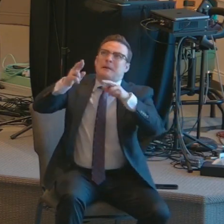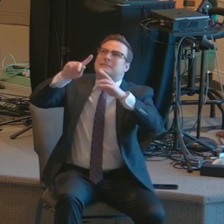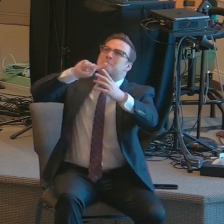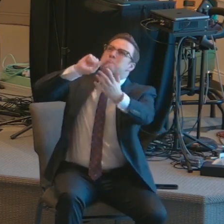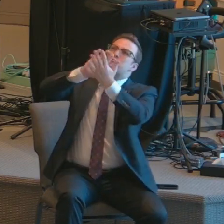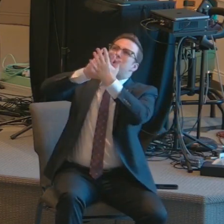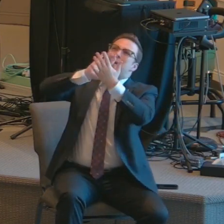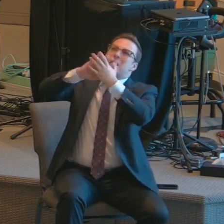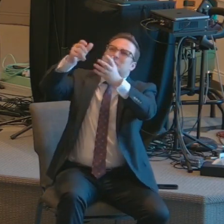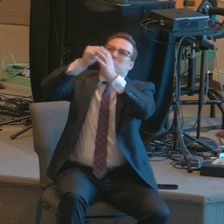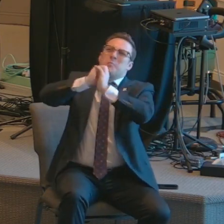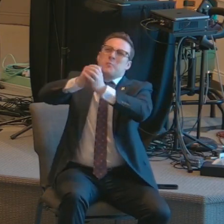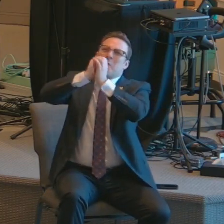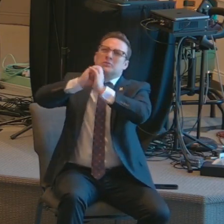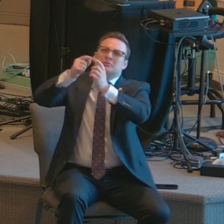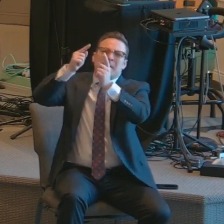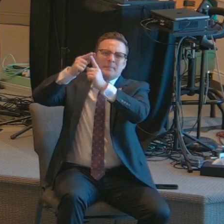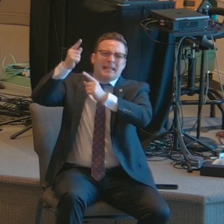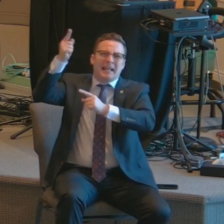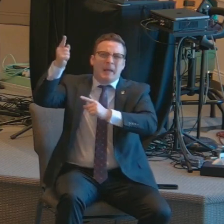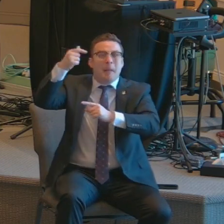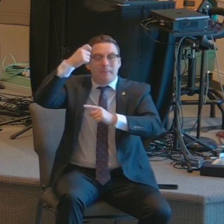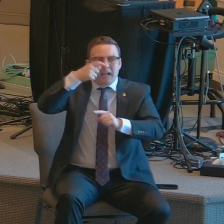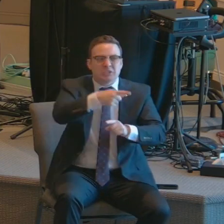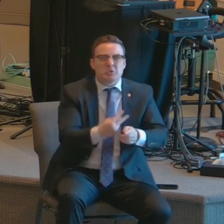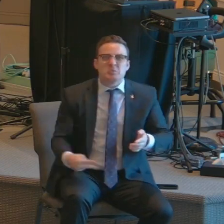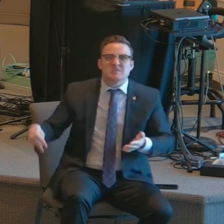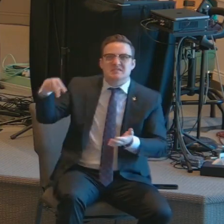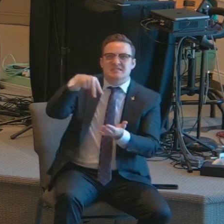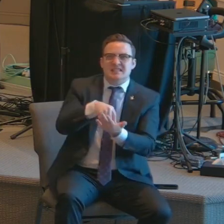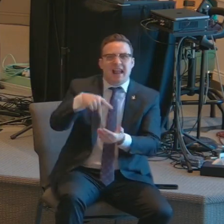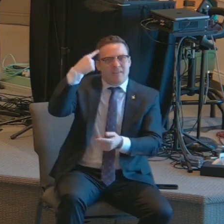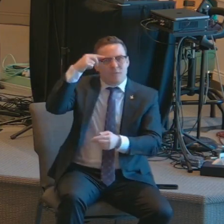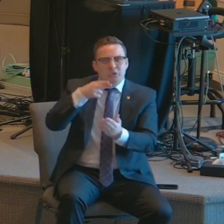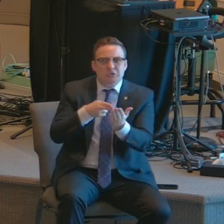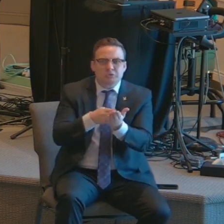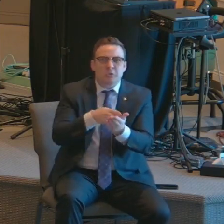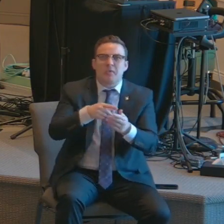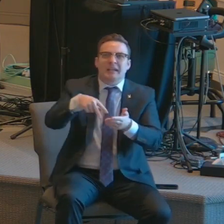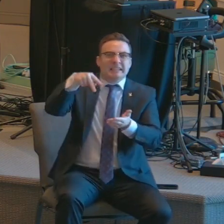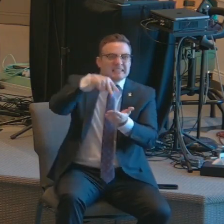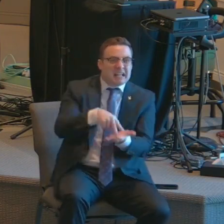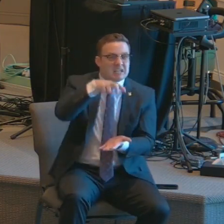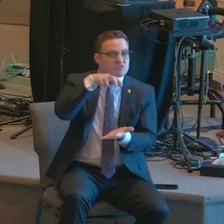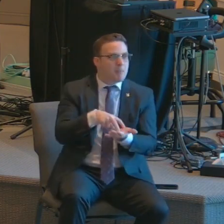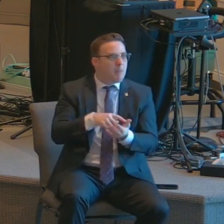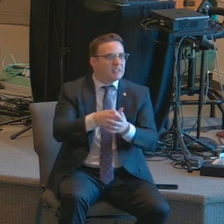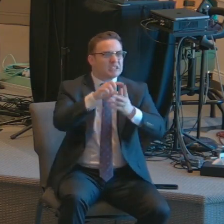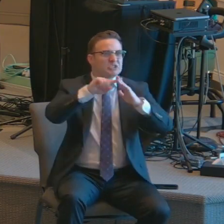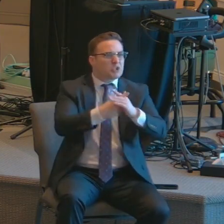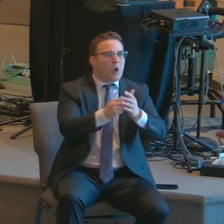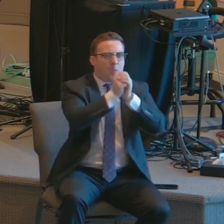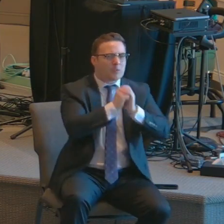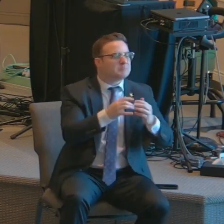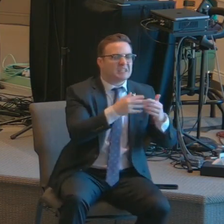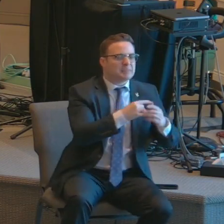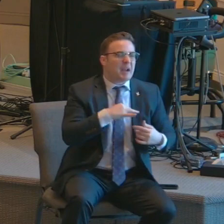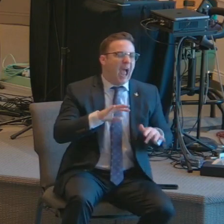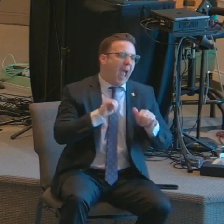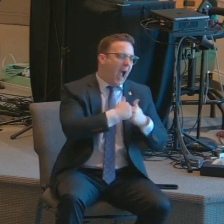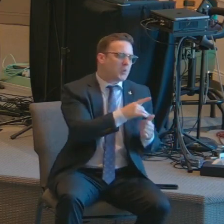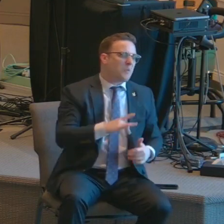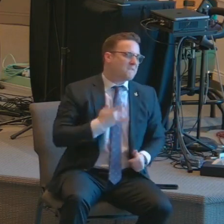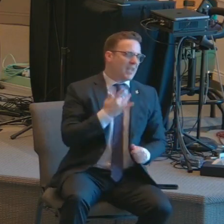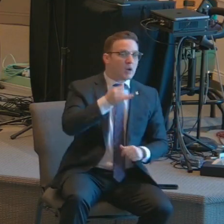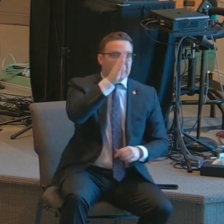praise and worship towards me, because you decided to take a stand, and because you decided to jump up and just worship me, I